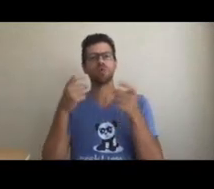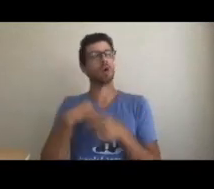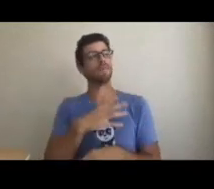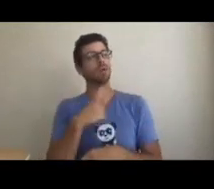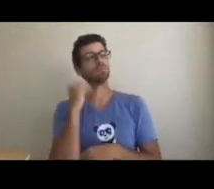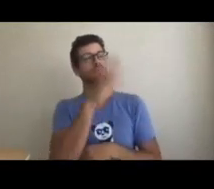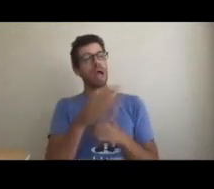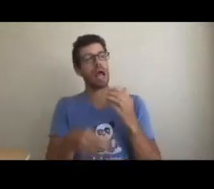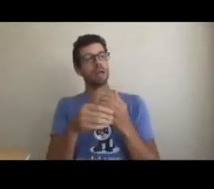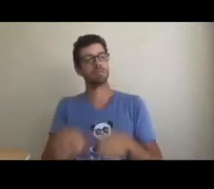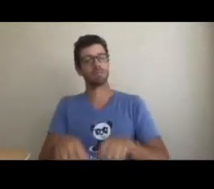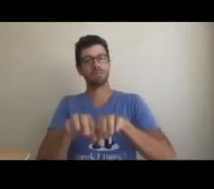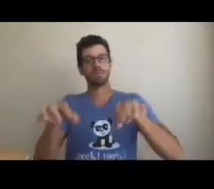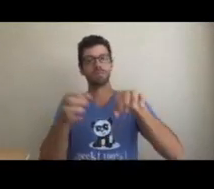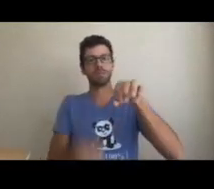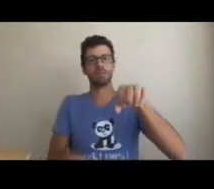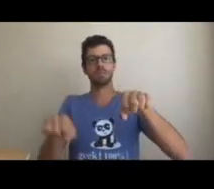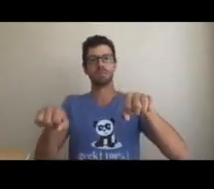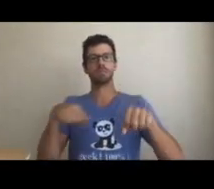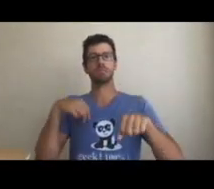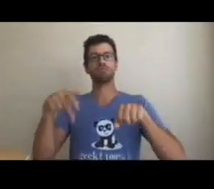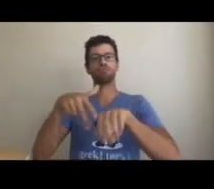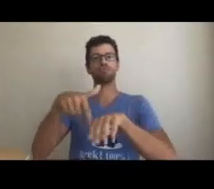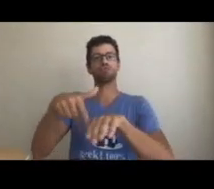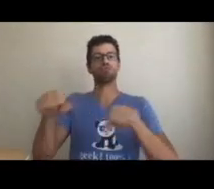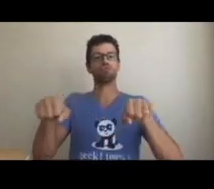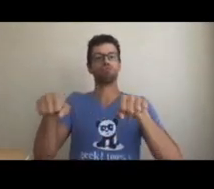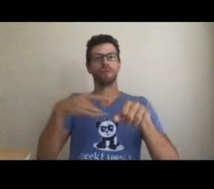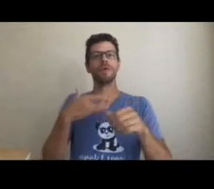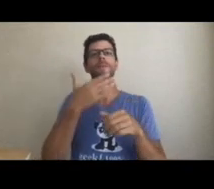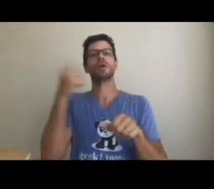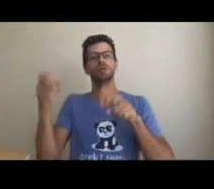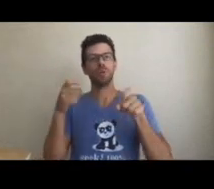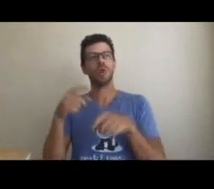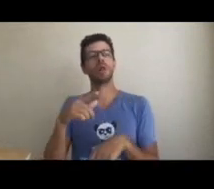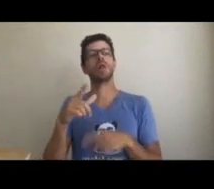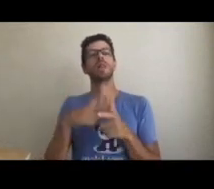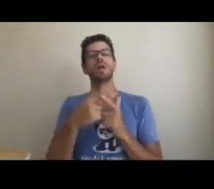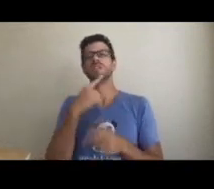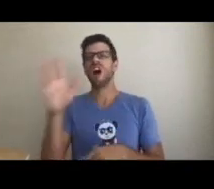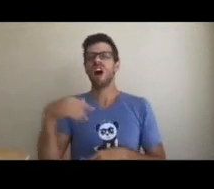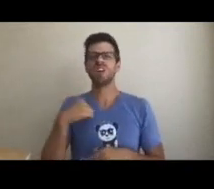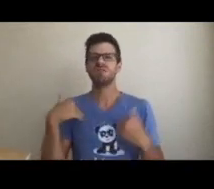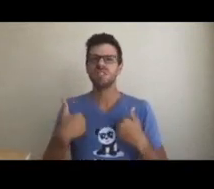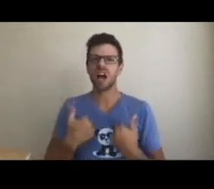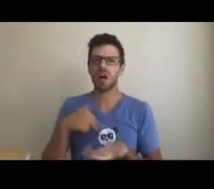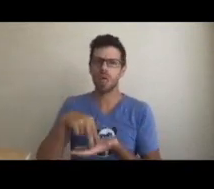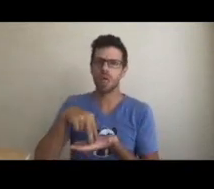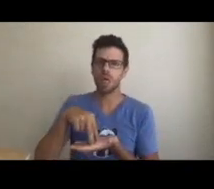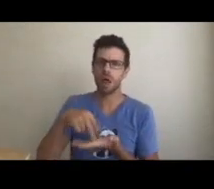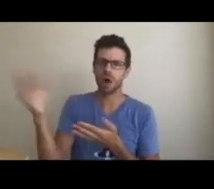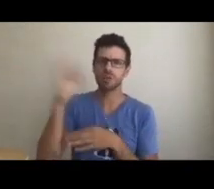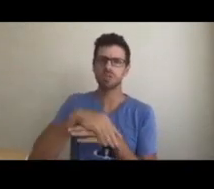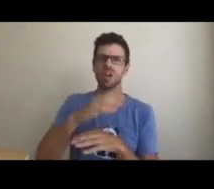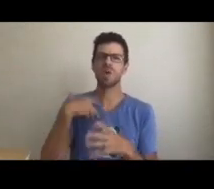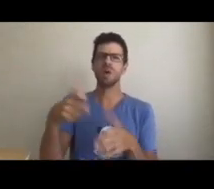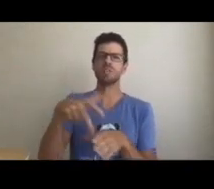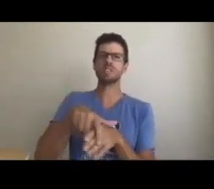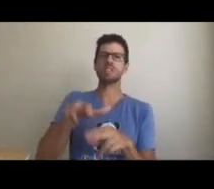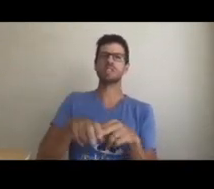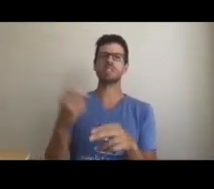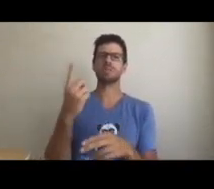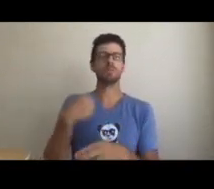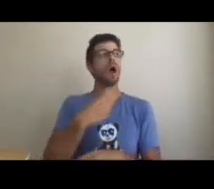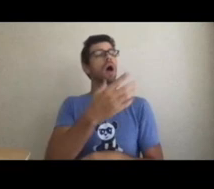small. After using it a while, the customer will find that he wants to have better control. Then you can offer a handlebar to add to the skateboard.